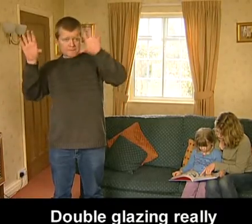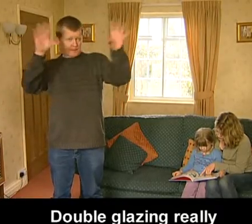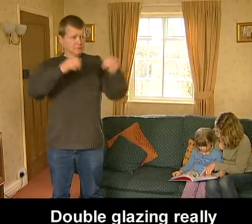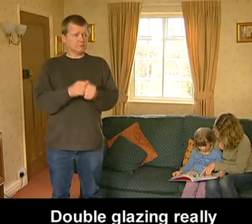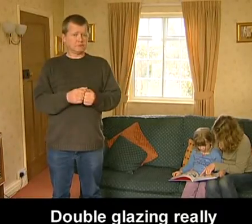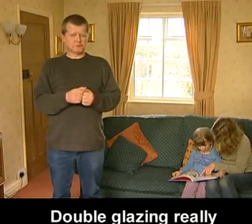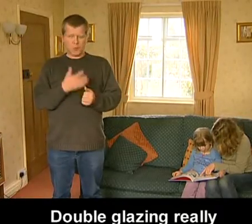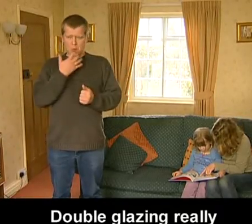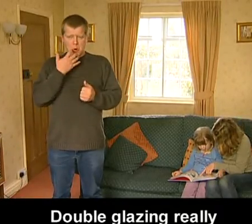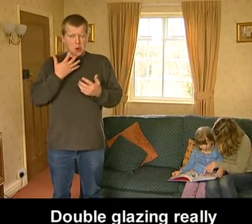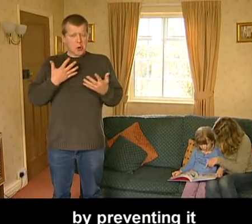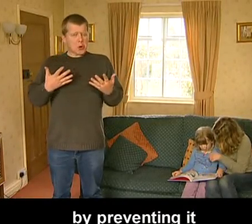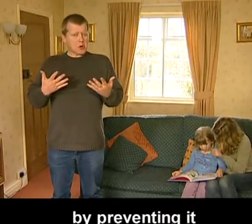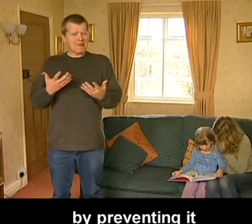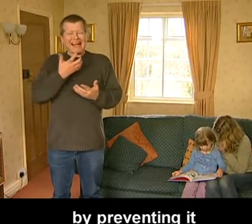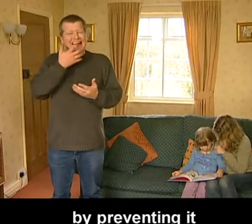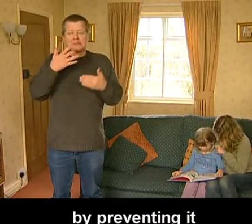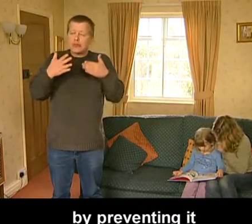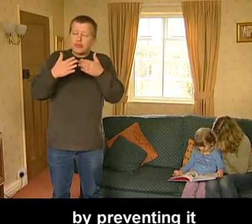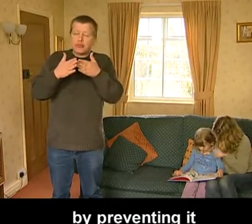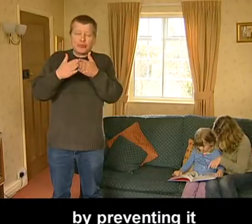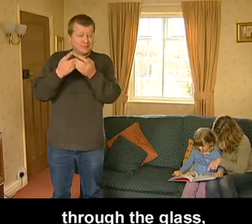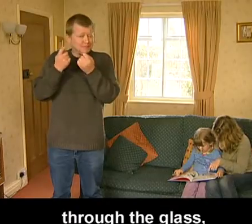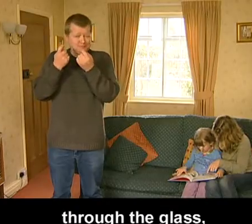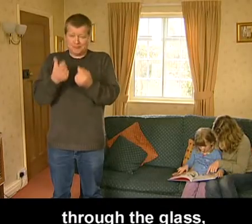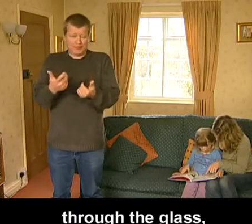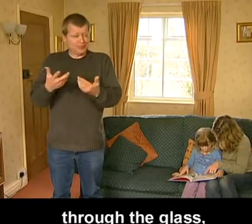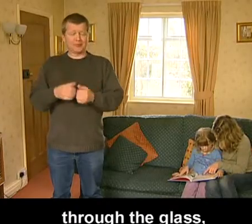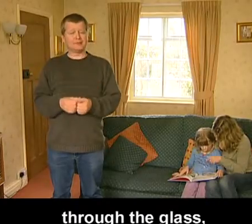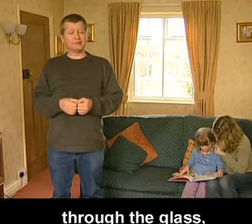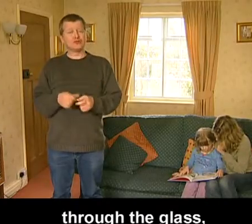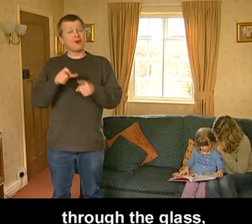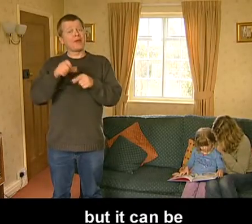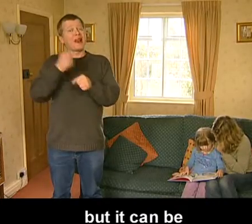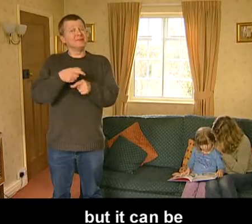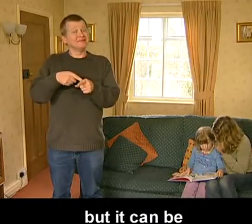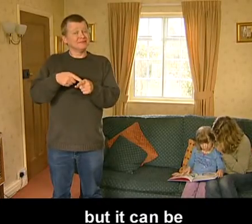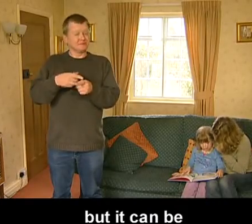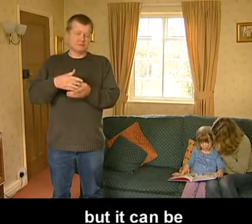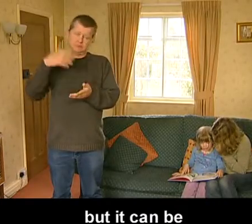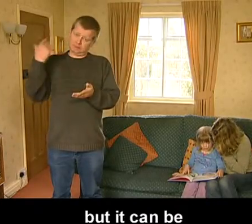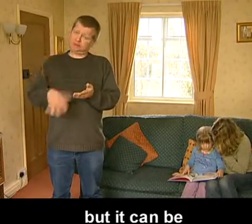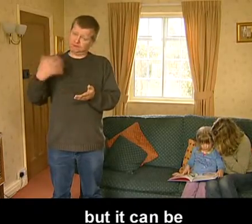Double glazing really keeps the heat in by preventing it from escaping through the glass. But it can be quite expensive.